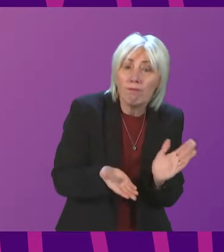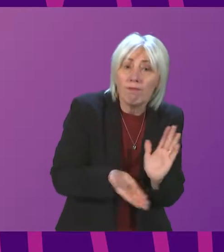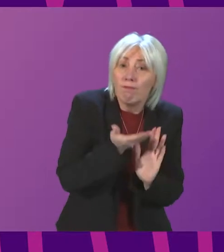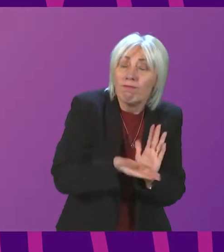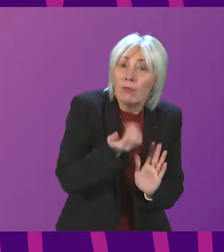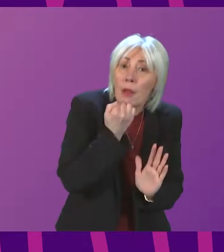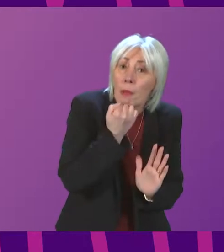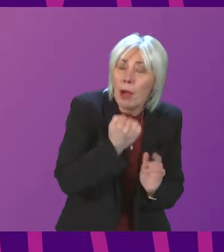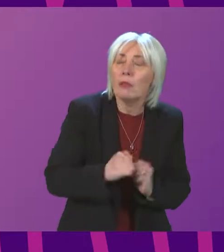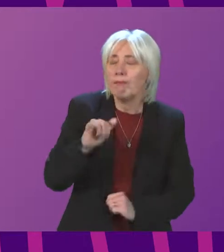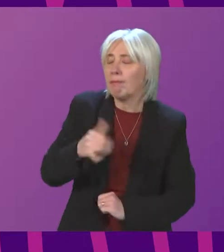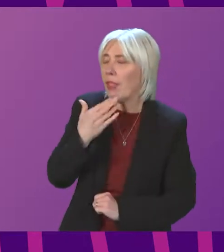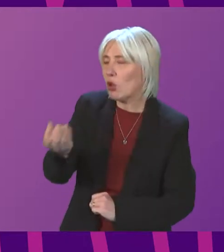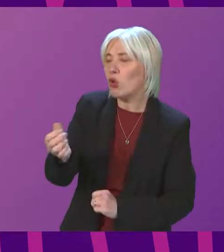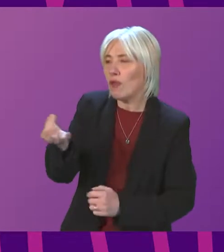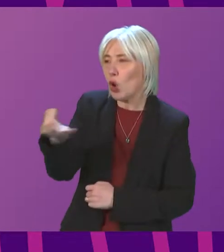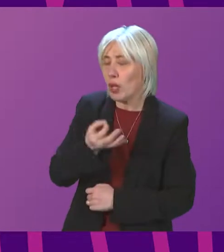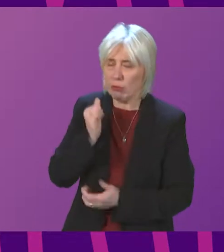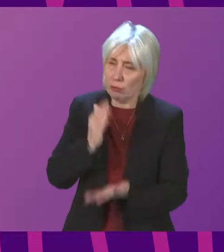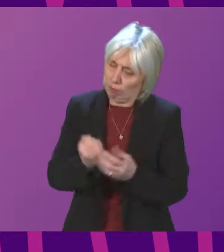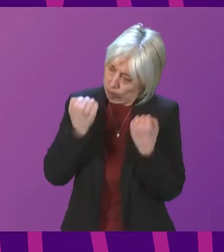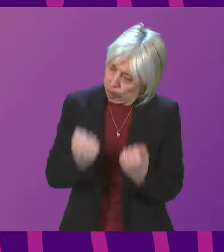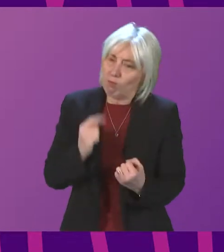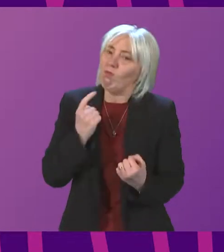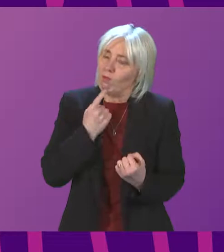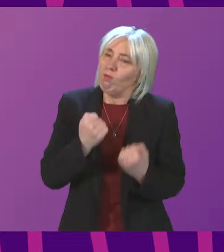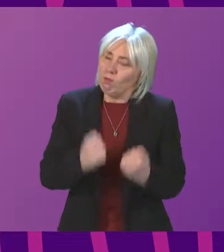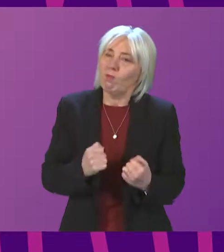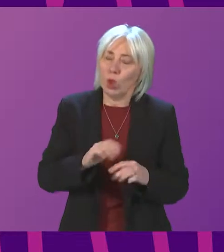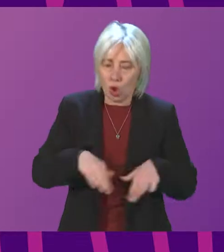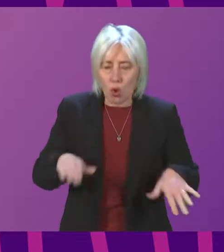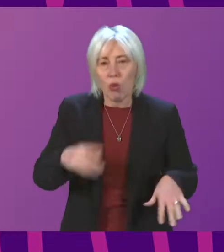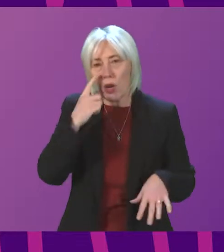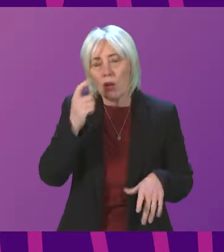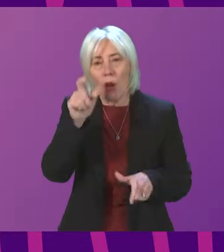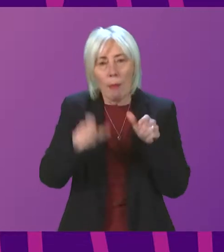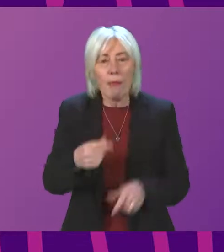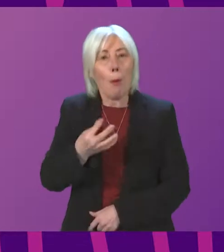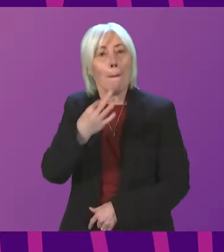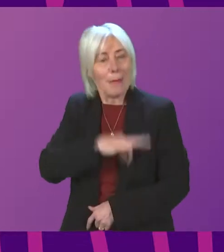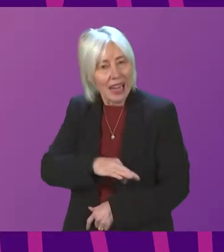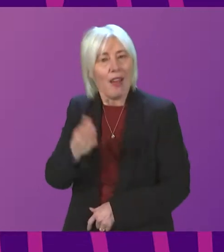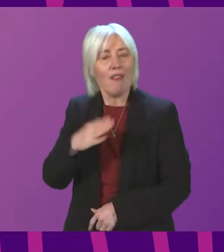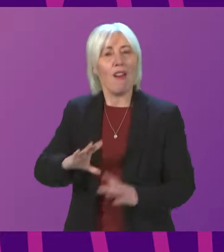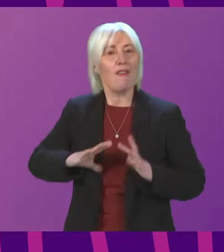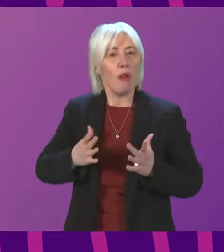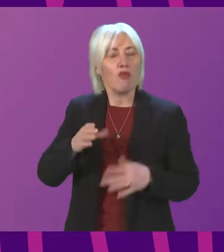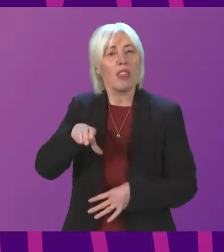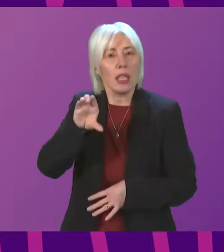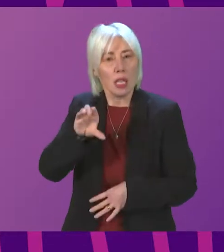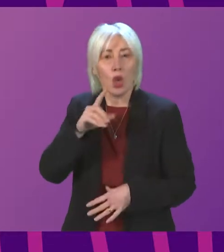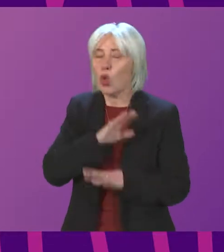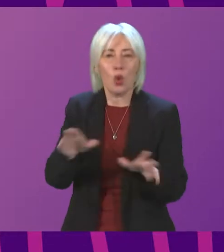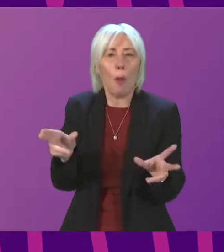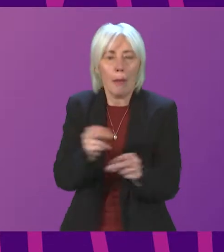Mark Russell for his question. I we are absolutely determined to ensure that children and young people who might benefit the most from free bus travel don't miss out. We know